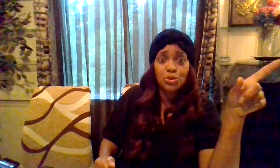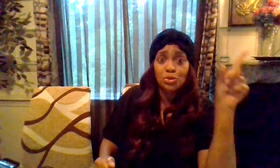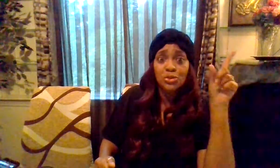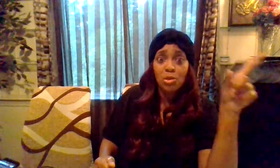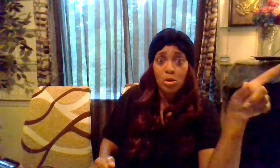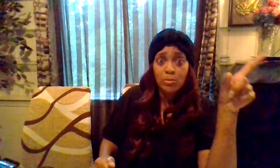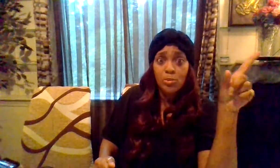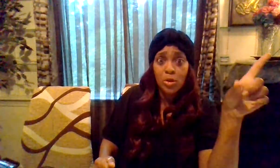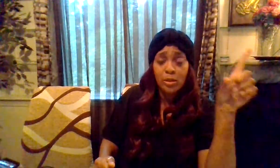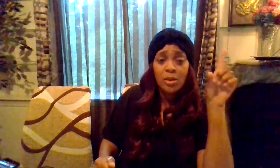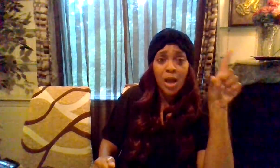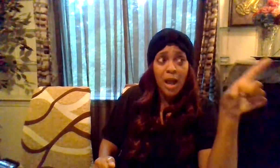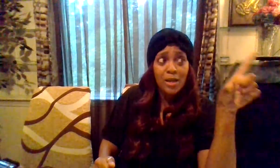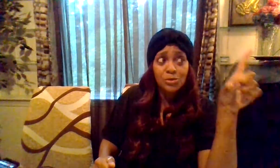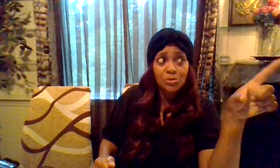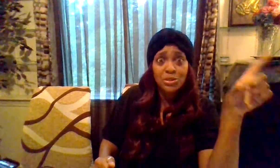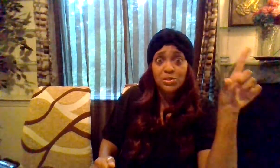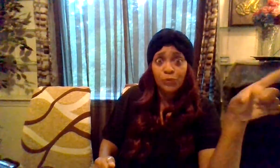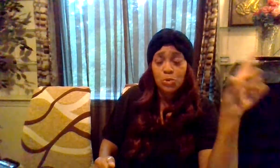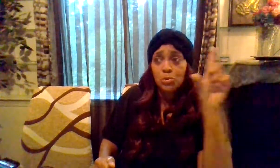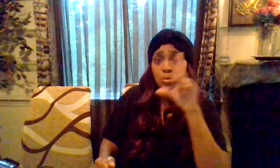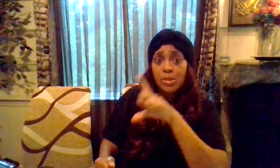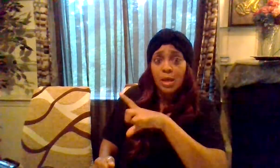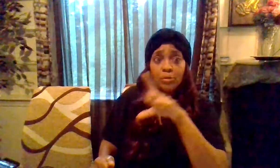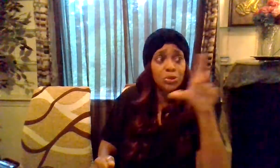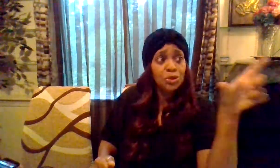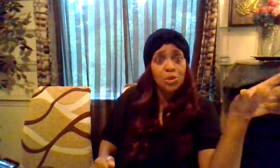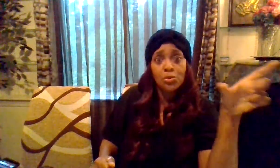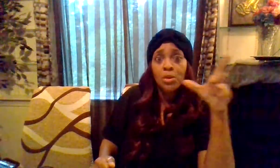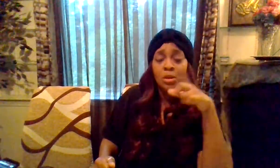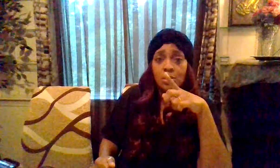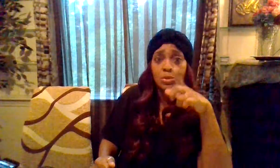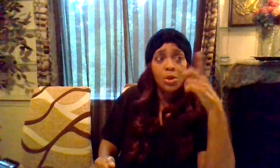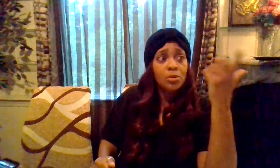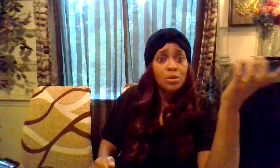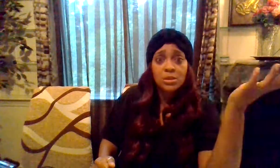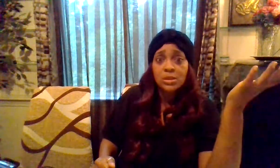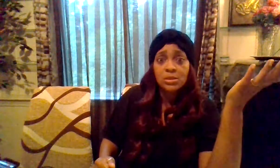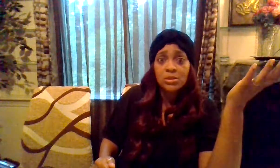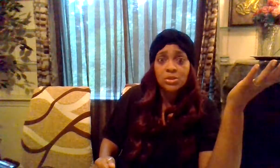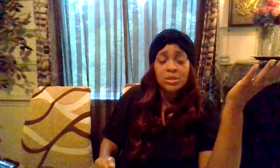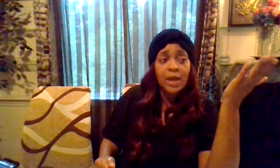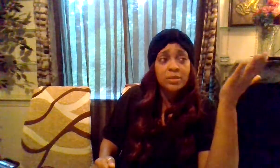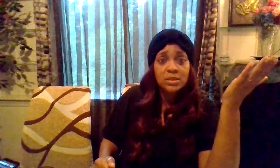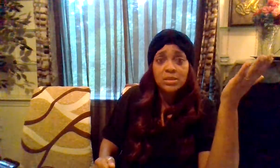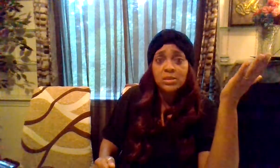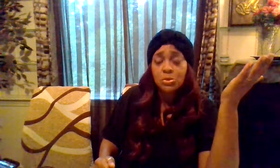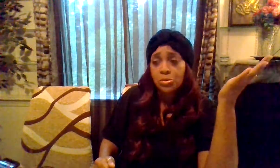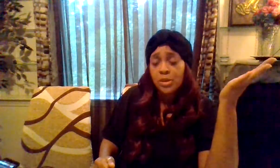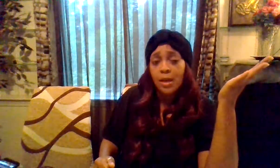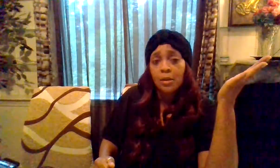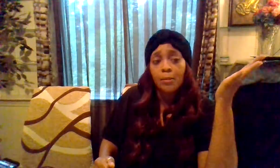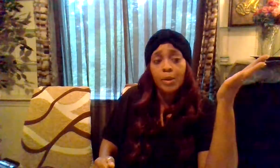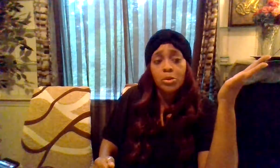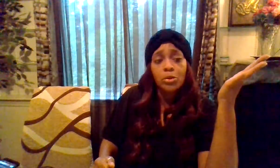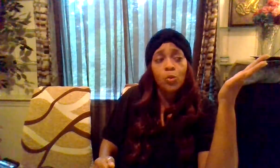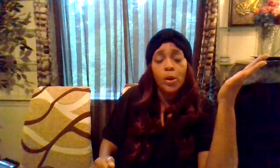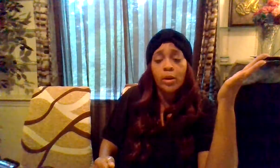was your starting point i use this for you to be able to show you know because it's just like this is creating a barrier where